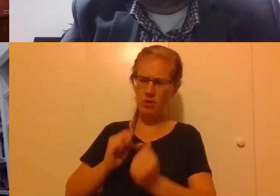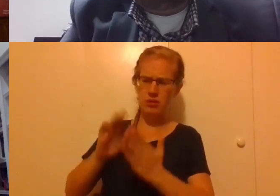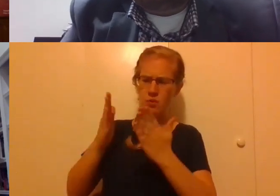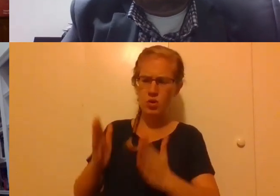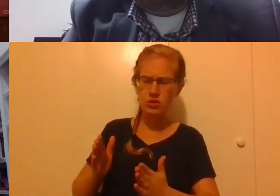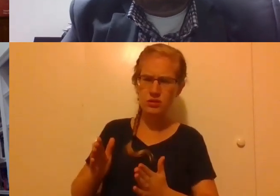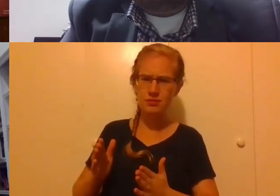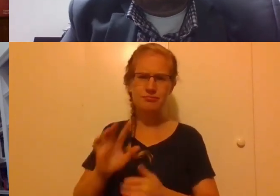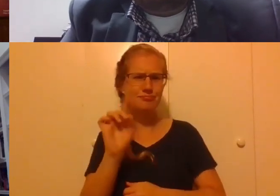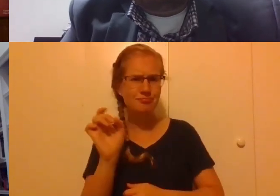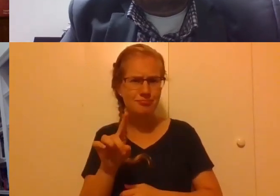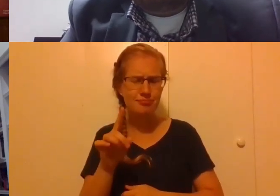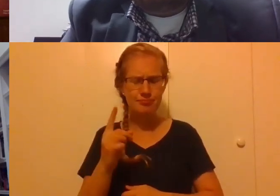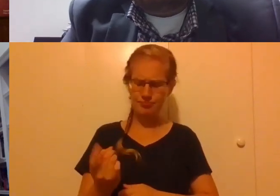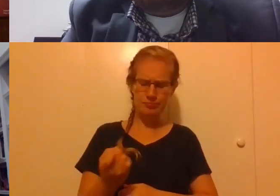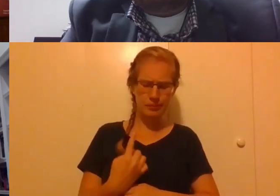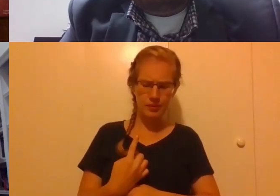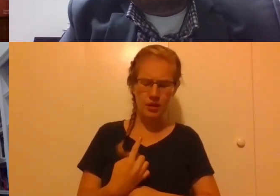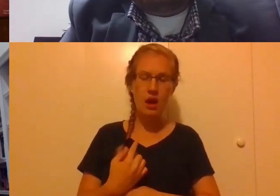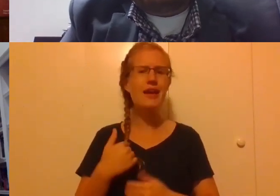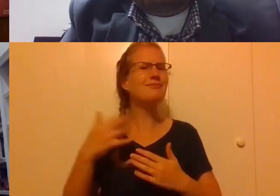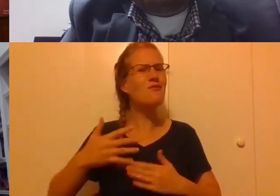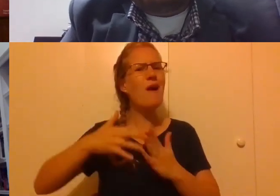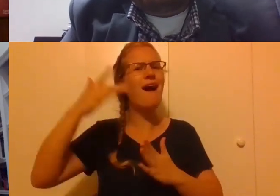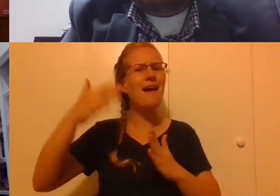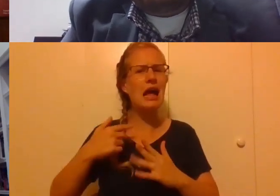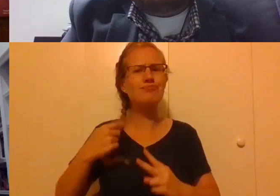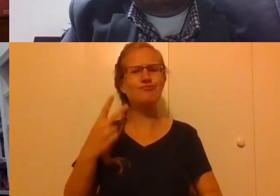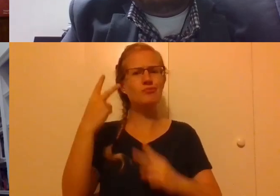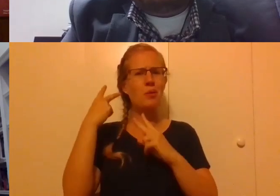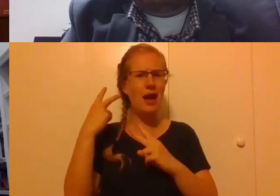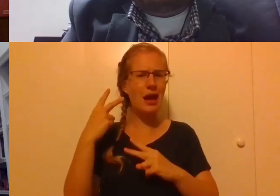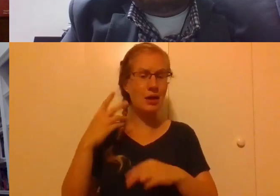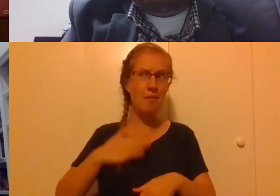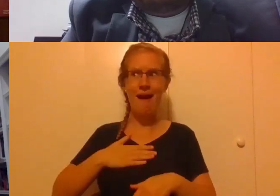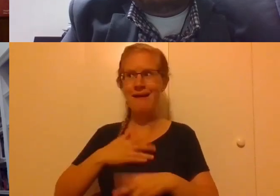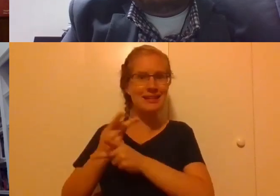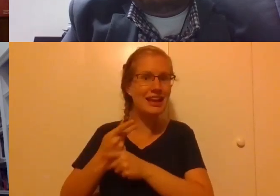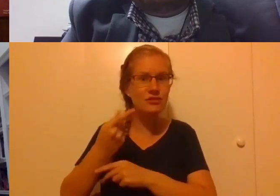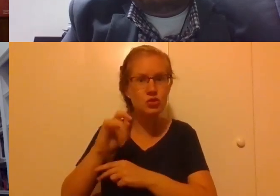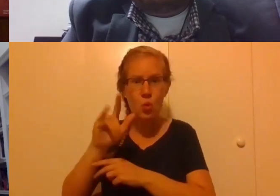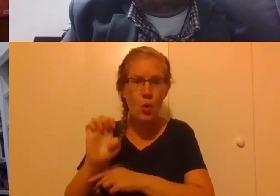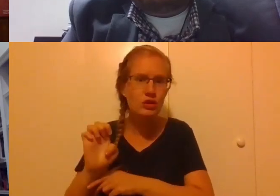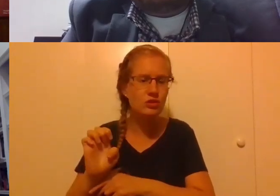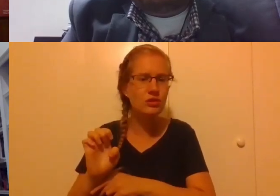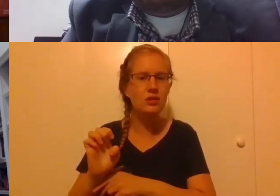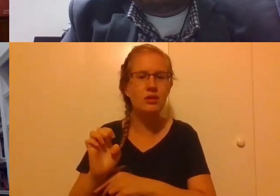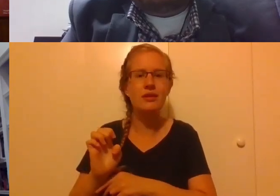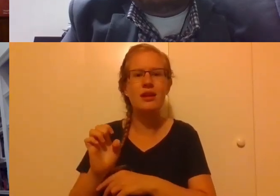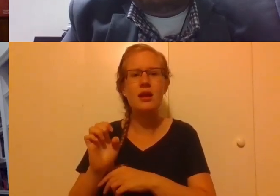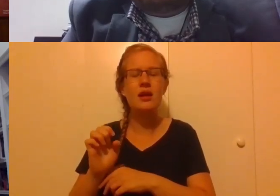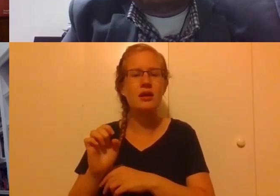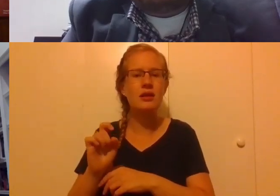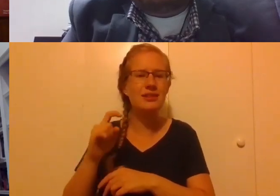end up with that too. Every once in a while, I look back and even in my care of my brother George, and there were times before he went into the nursing